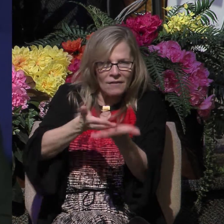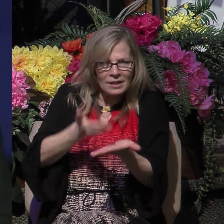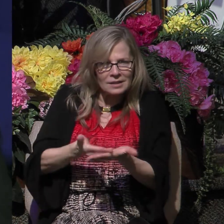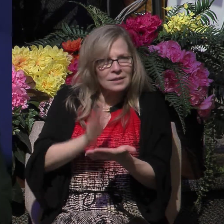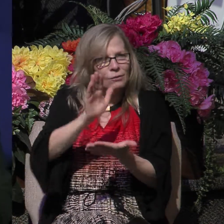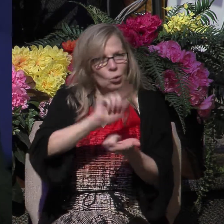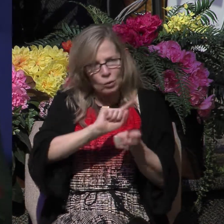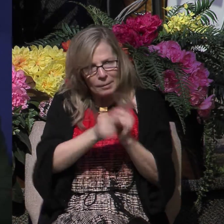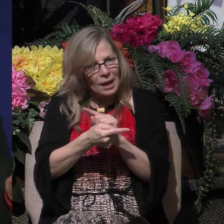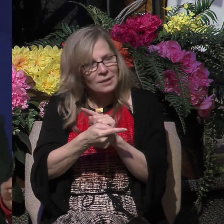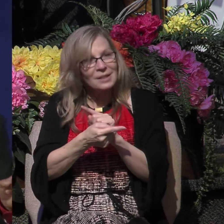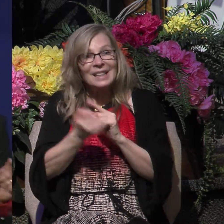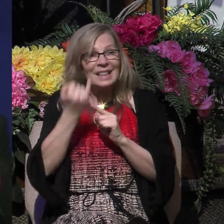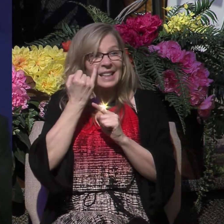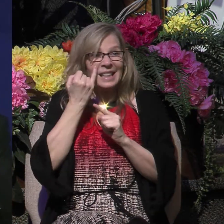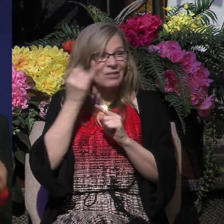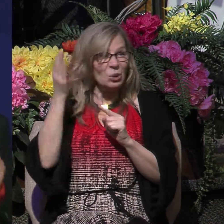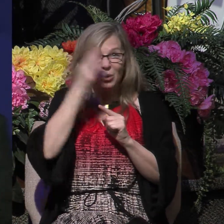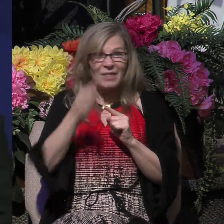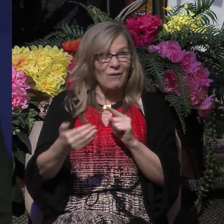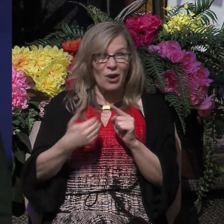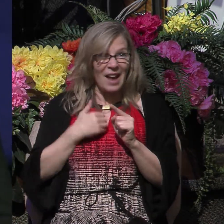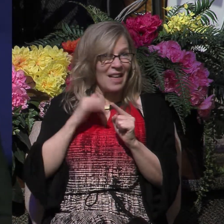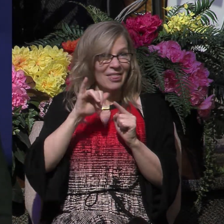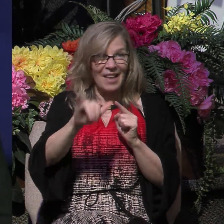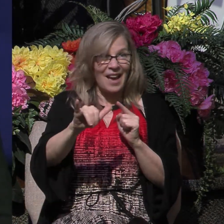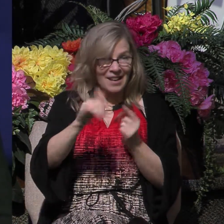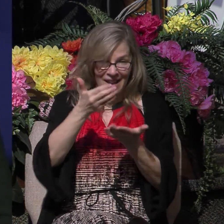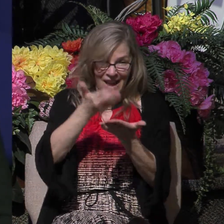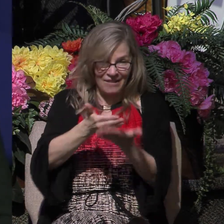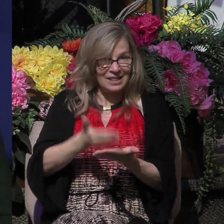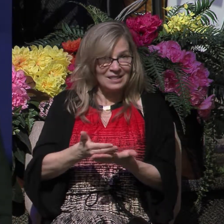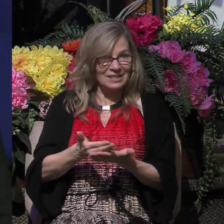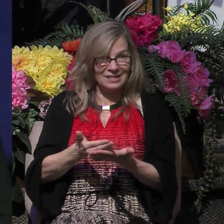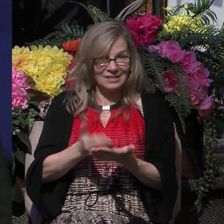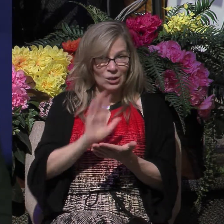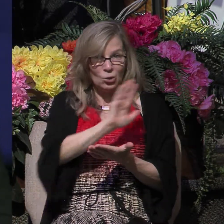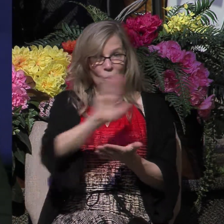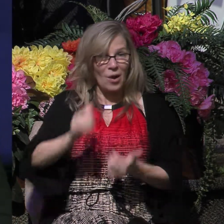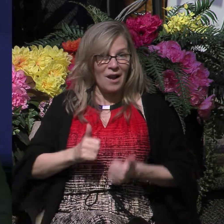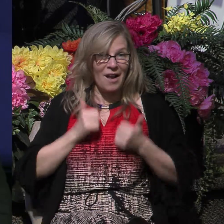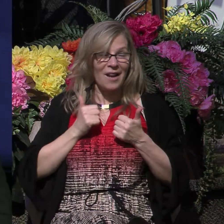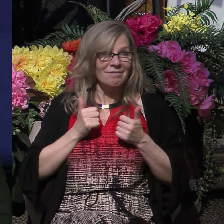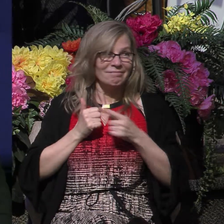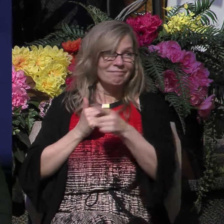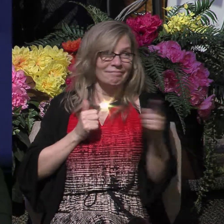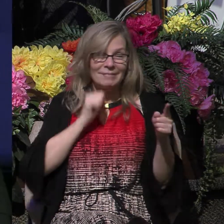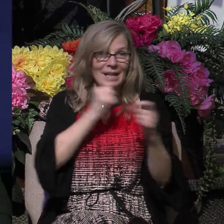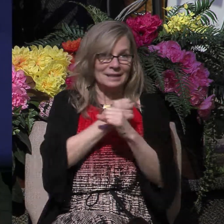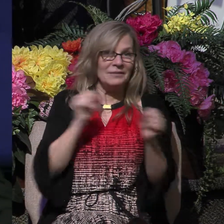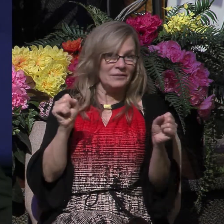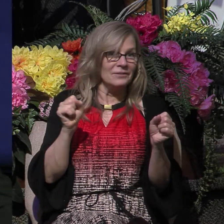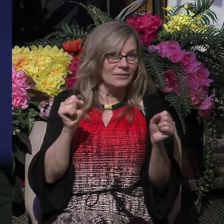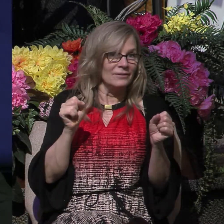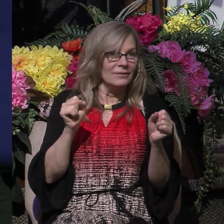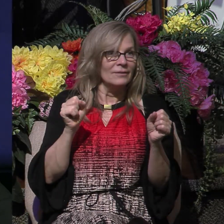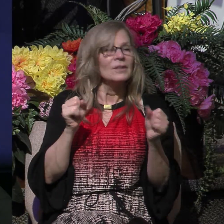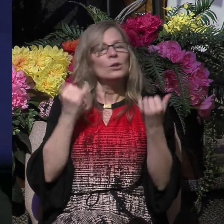salvation. If you've never had them, you're not saved. I'm going to close in prayer, and then Joel's going to come and close the